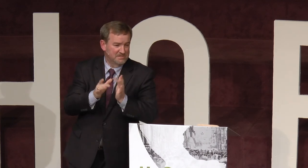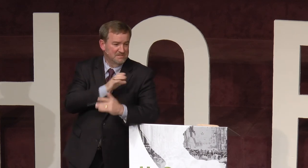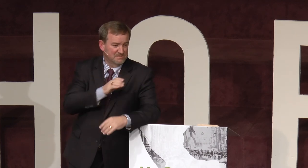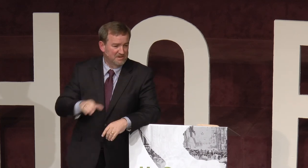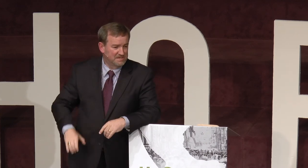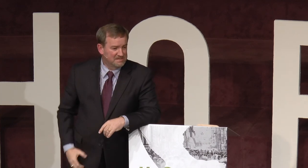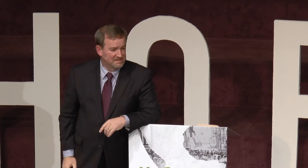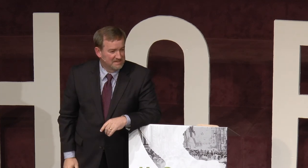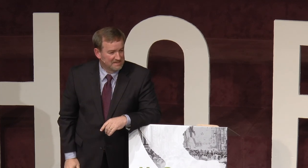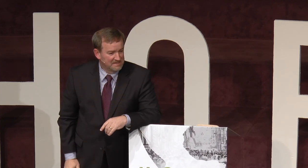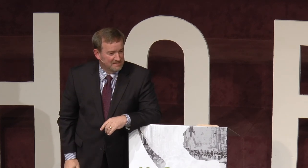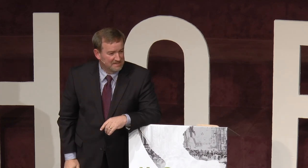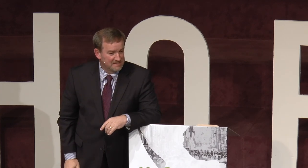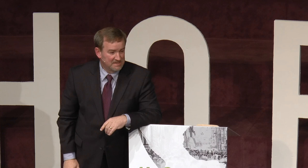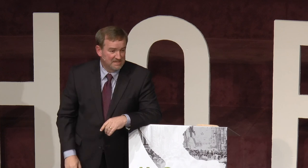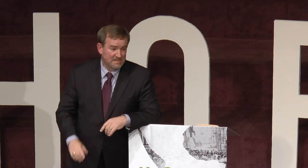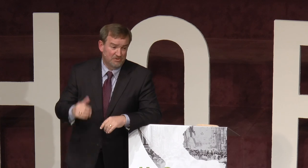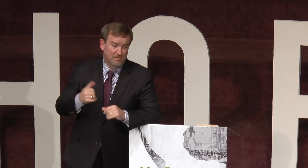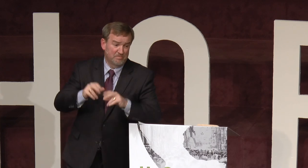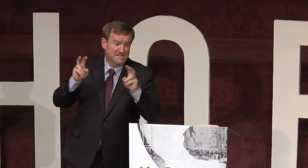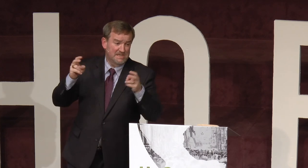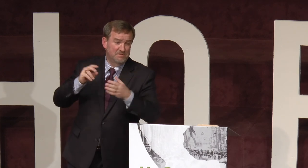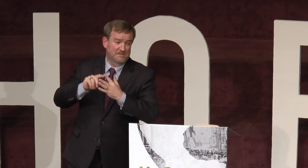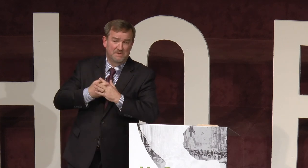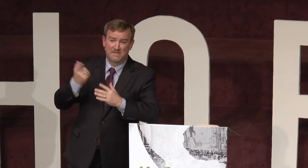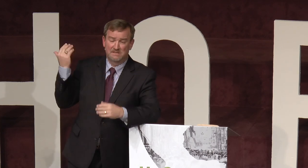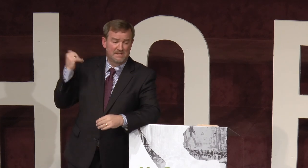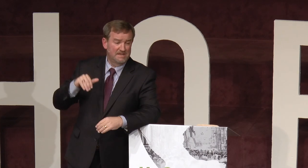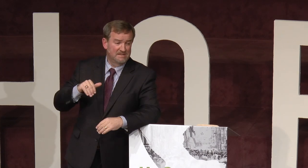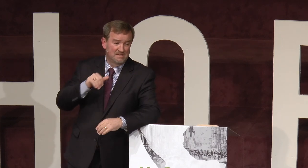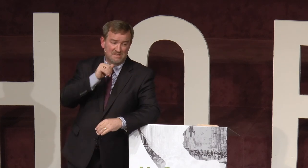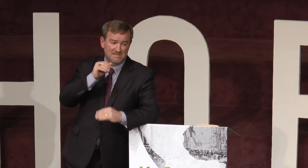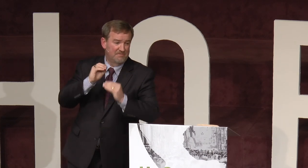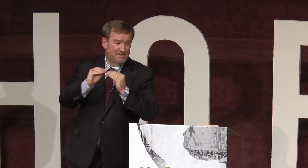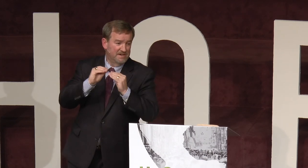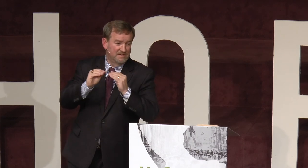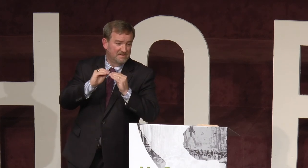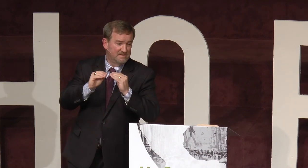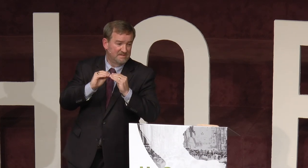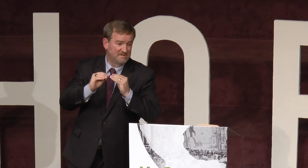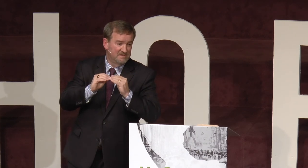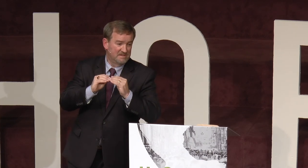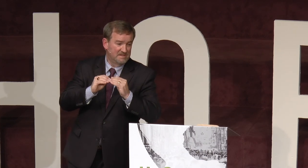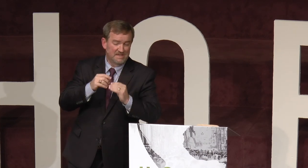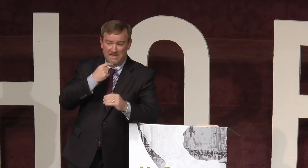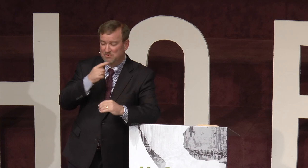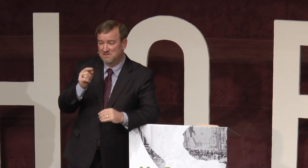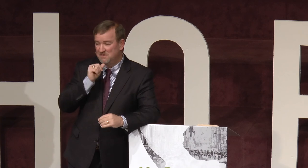Jesus Christ. Do you remember my statement at the beginning tonight? It's not fair. And I want to tell you,